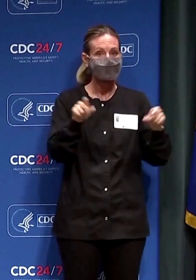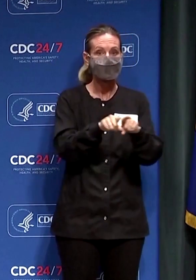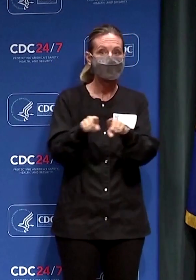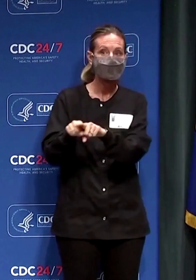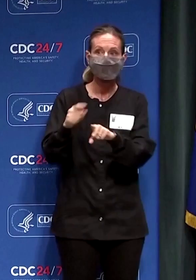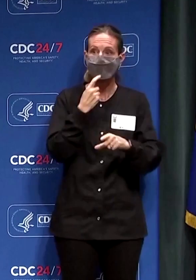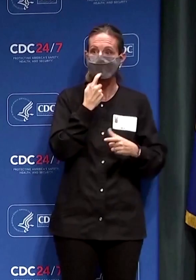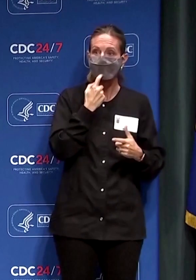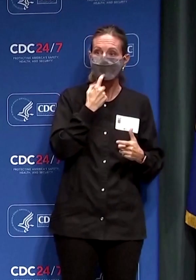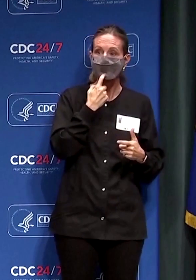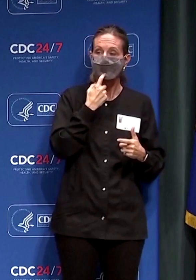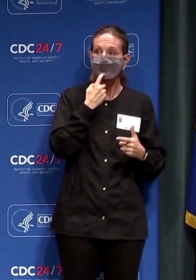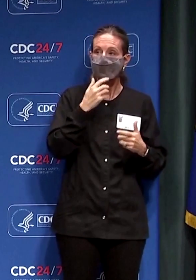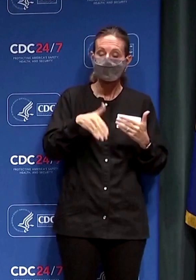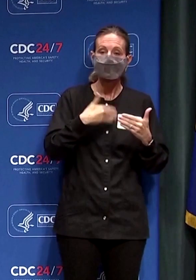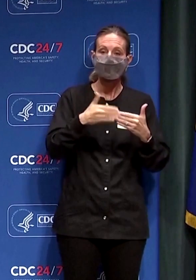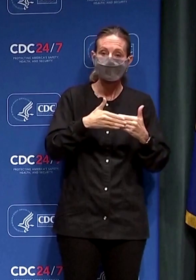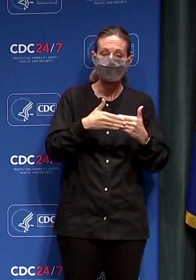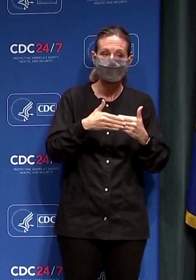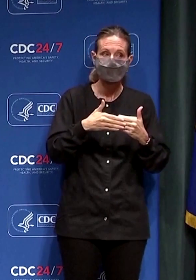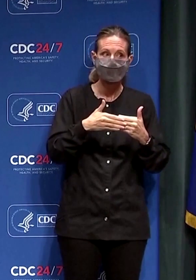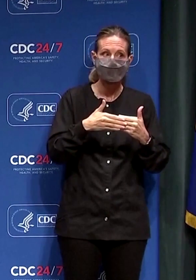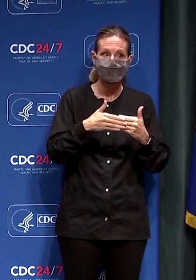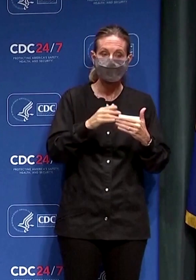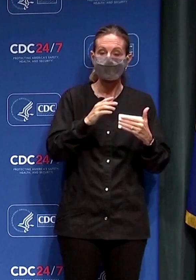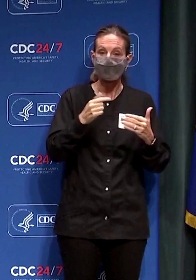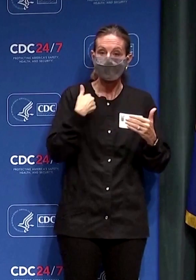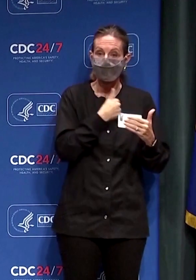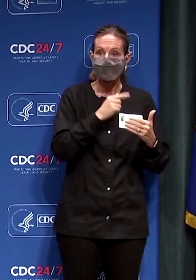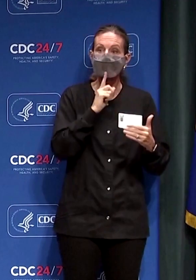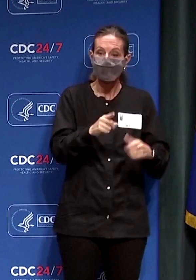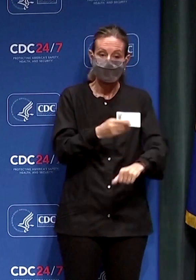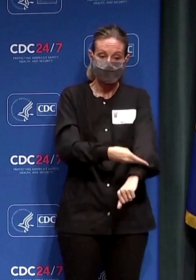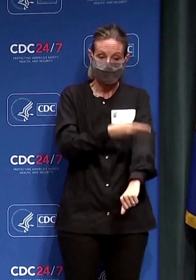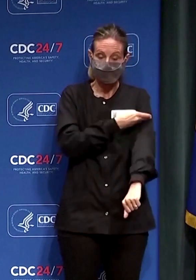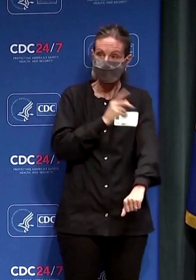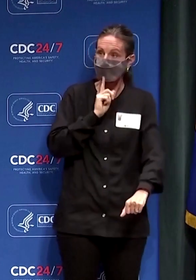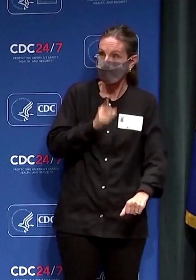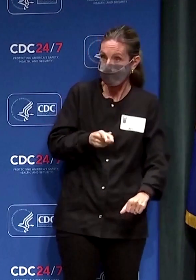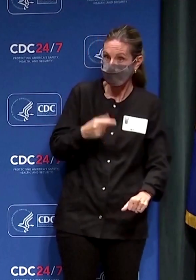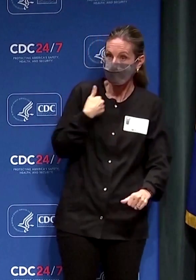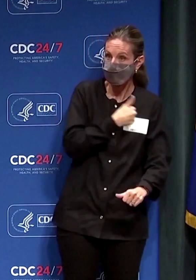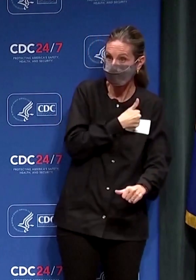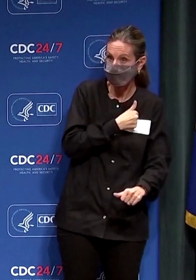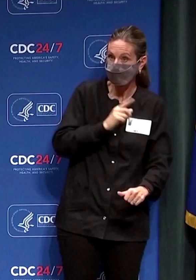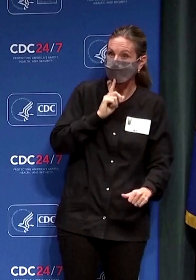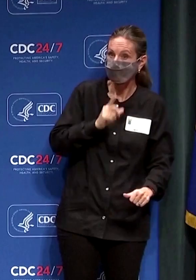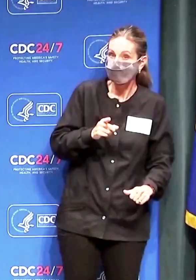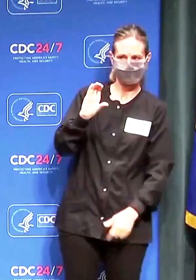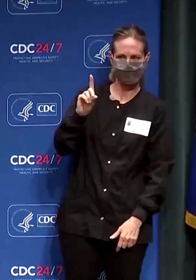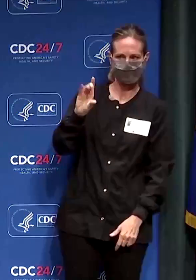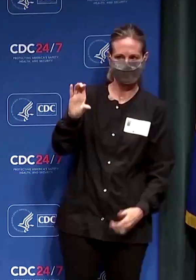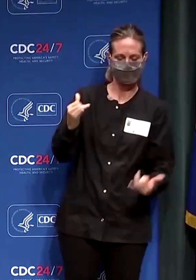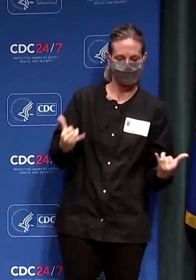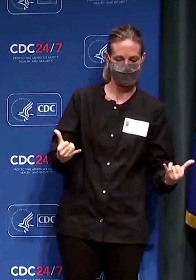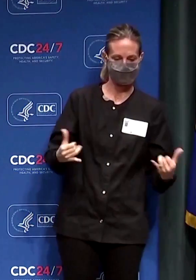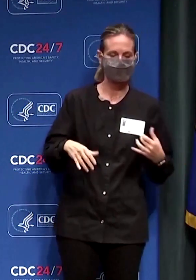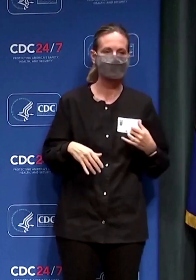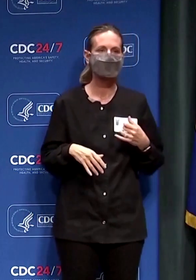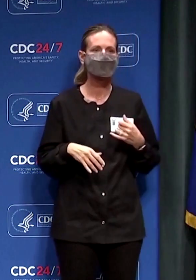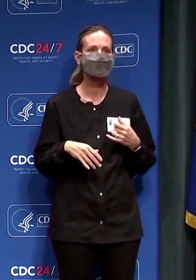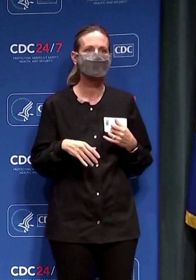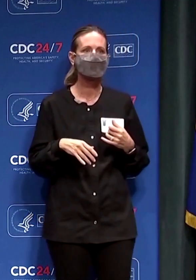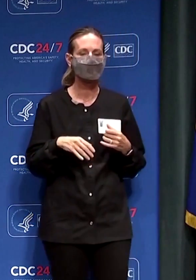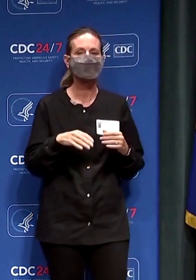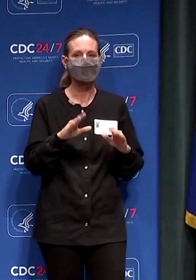it in simple english sir are we rounding the corner and are these rallies a good idea listen our guidance is